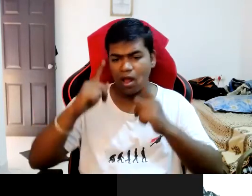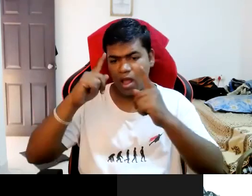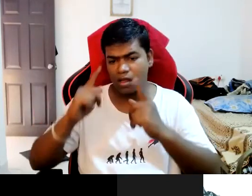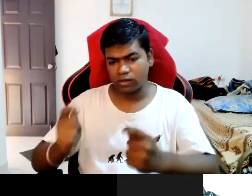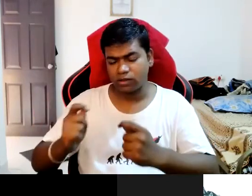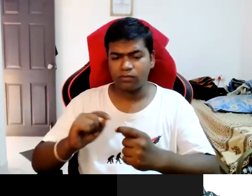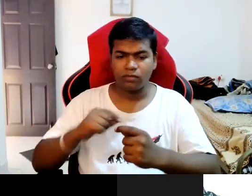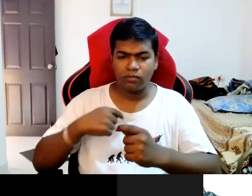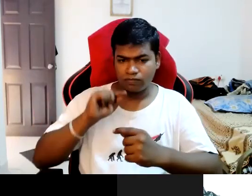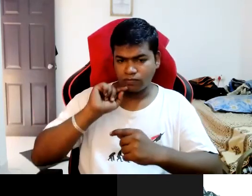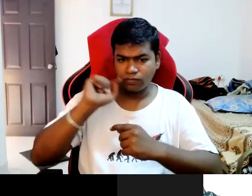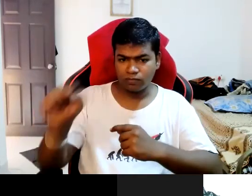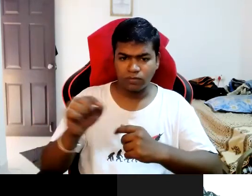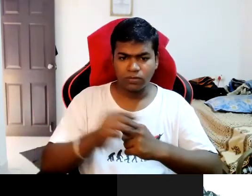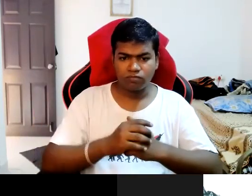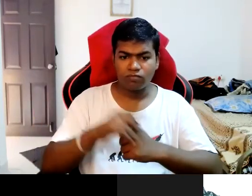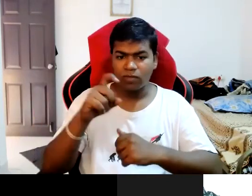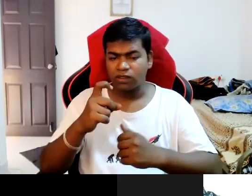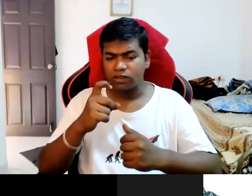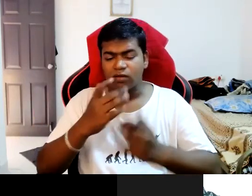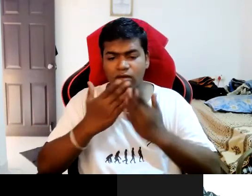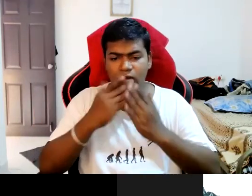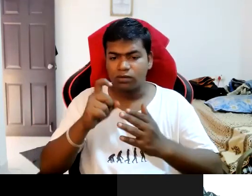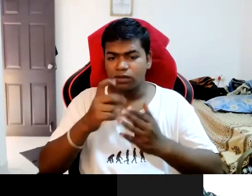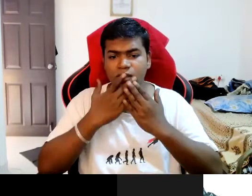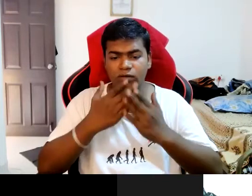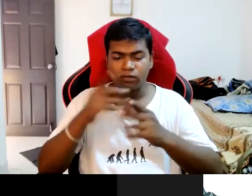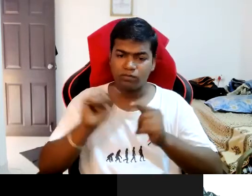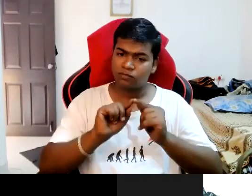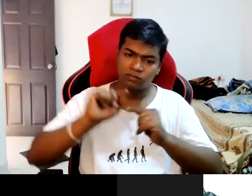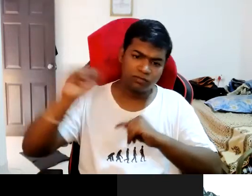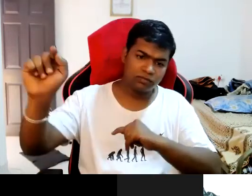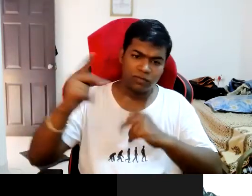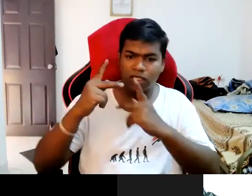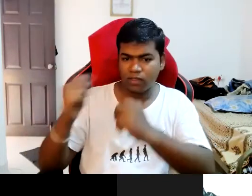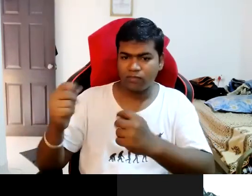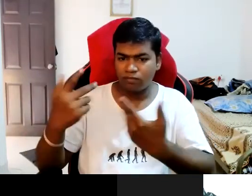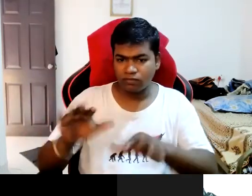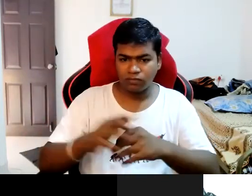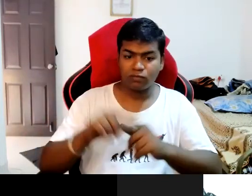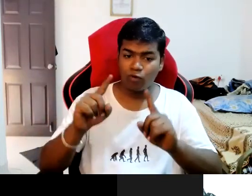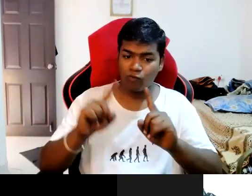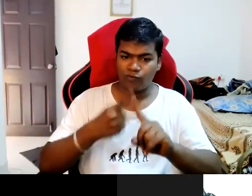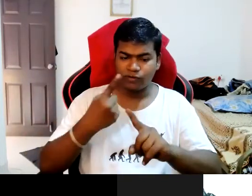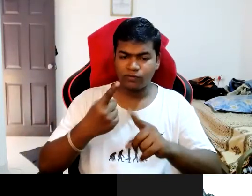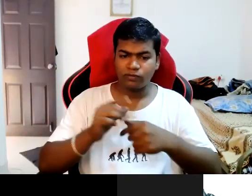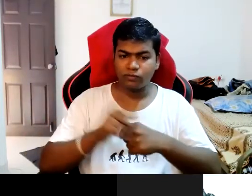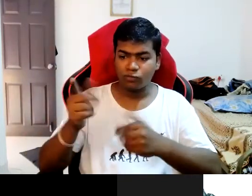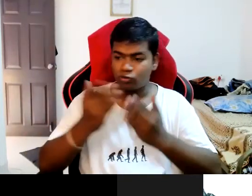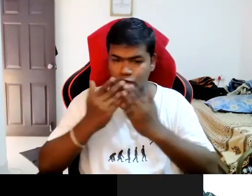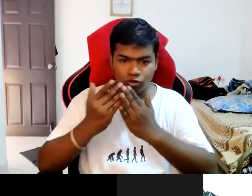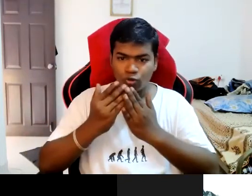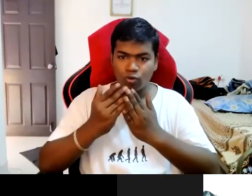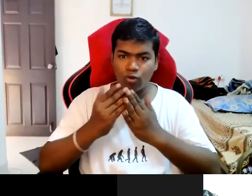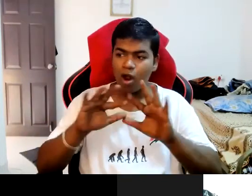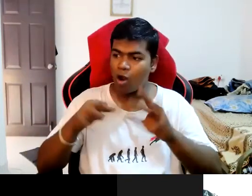I was attended in the seventh class public exam I was directly given. So that is the first time I saw the school how it worked.